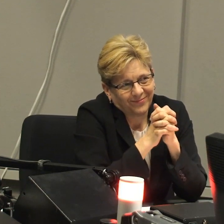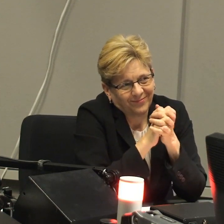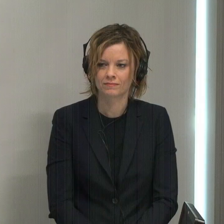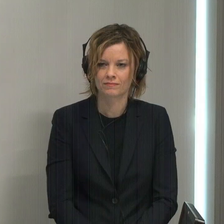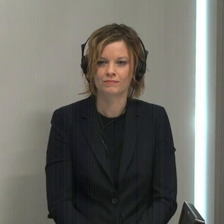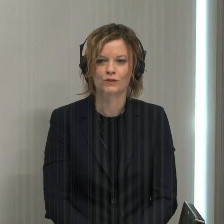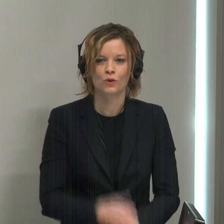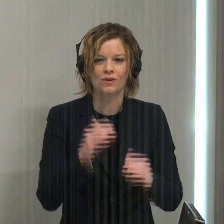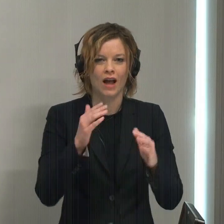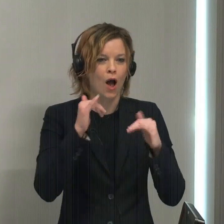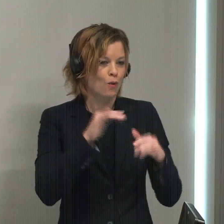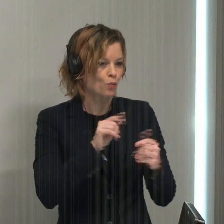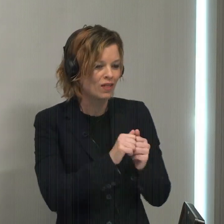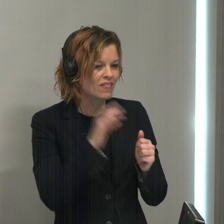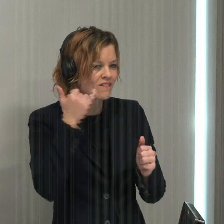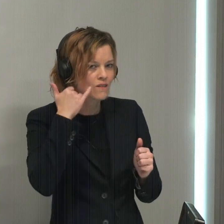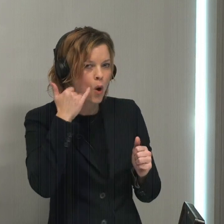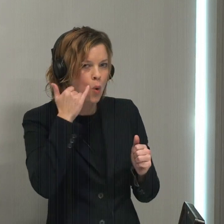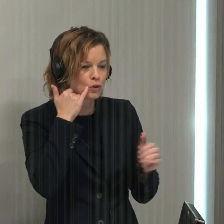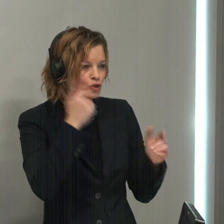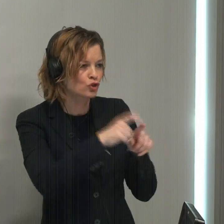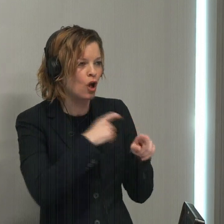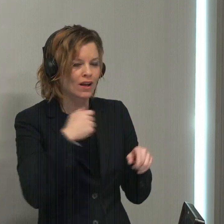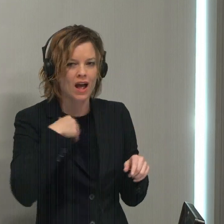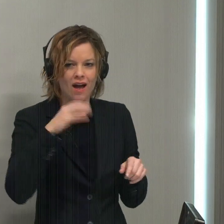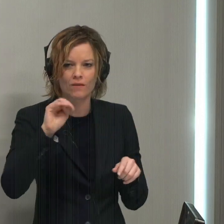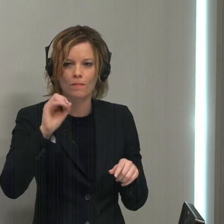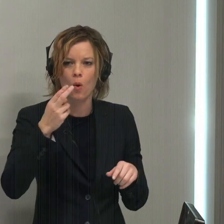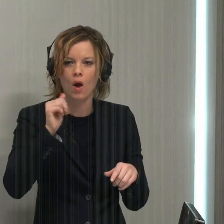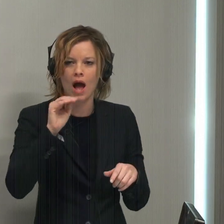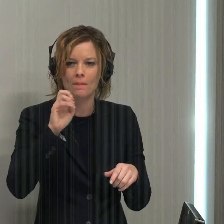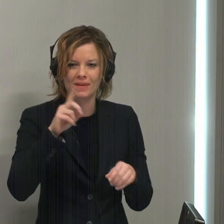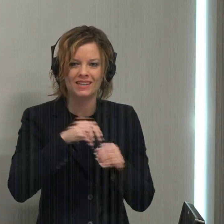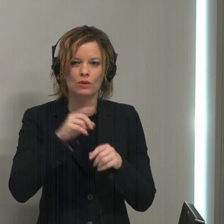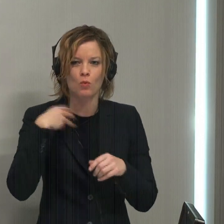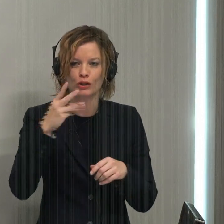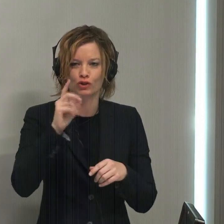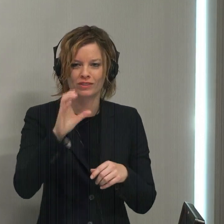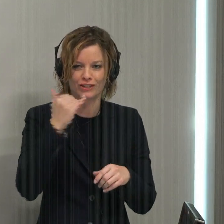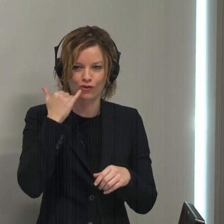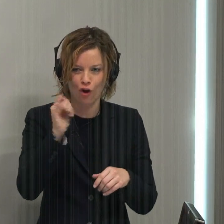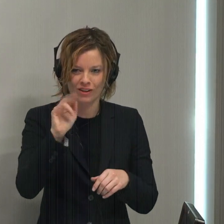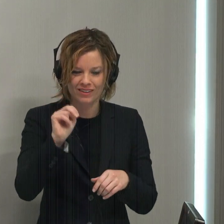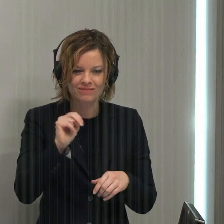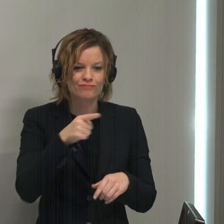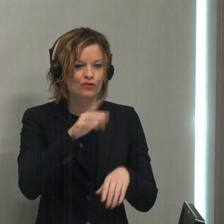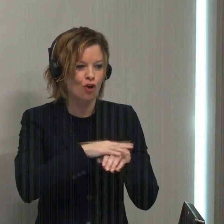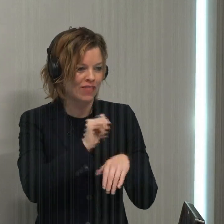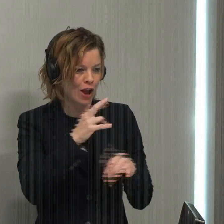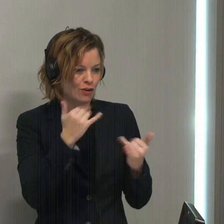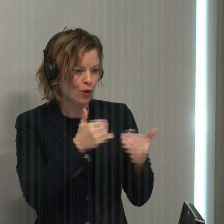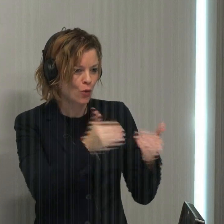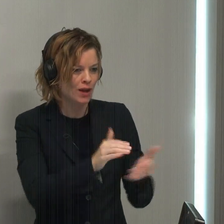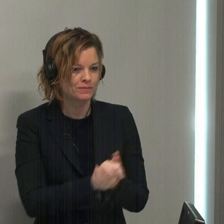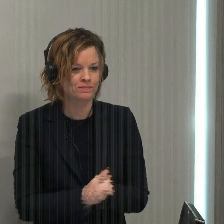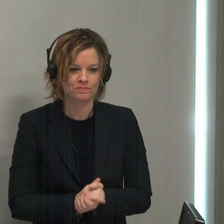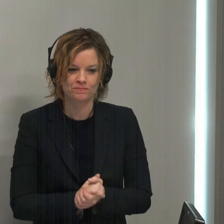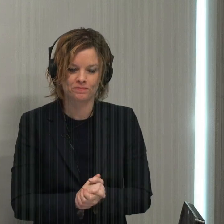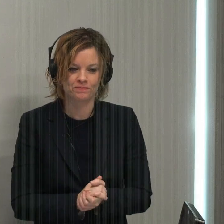On to the telephones now. Here is Mohamed in Washington, D.C. Mohamed, you are on the air. Go ahead, please.